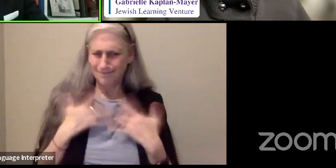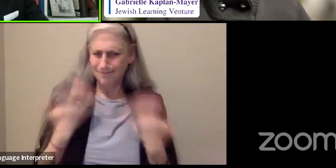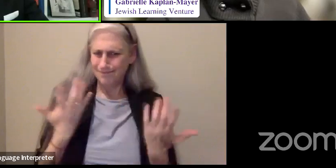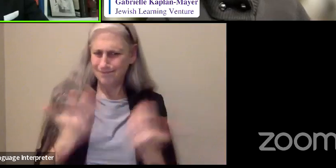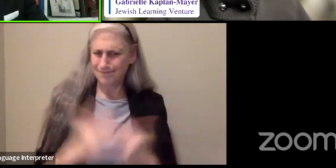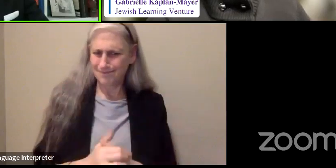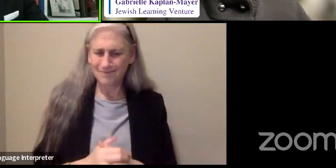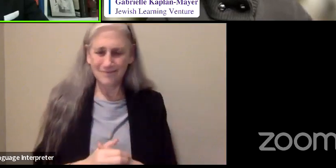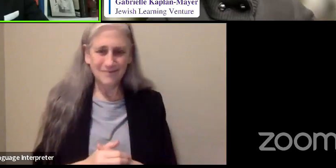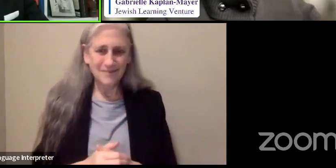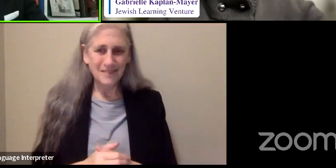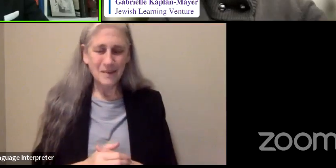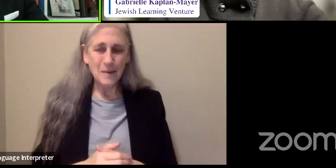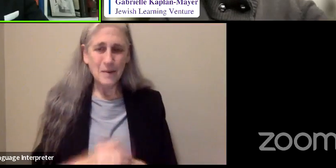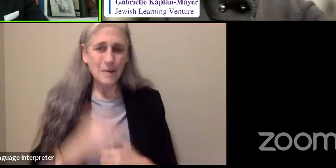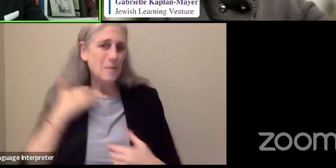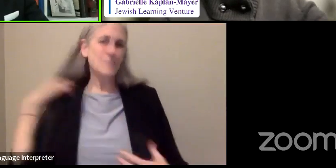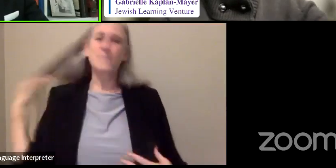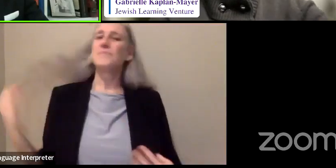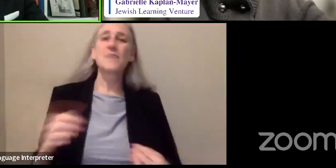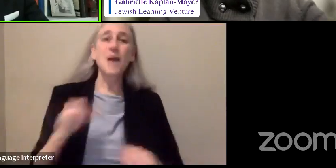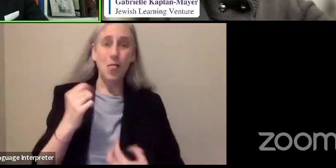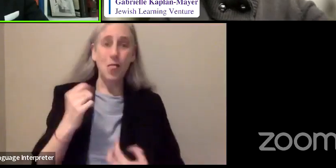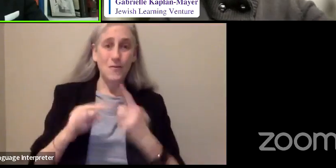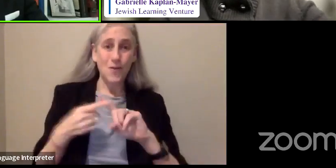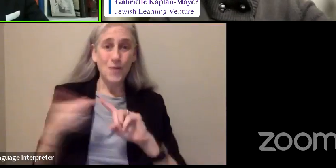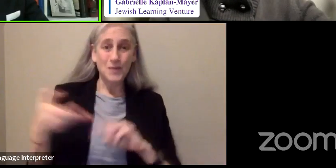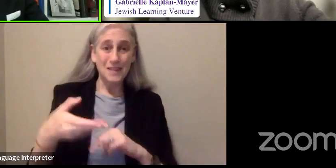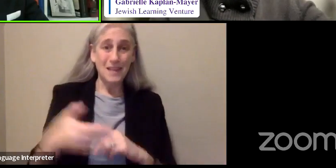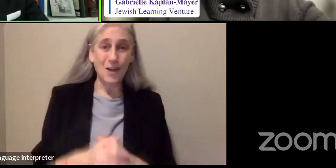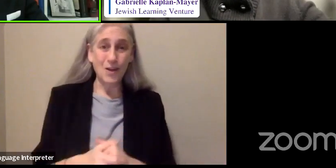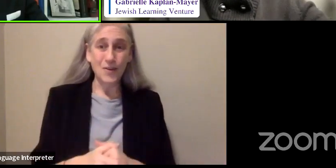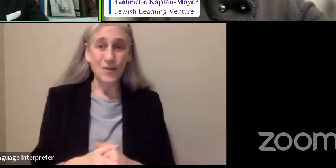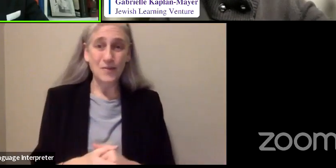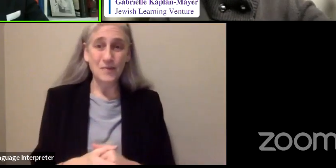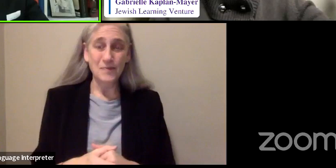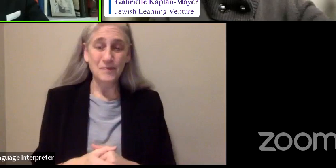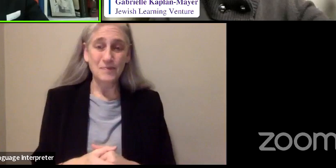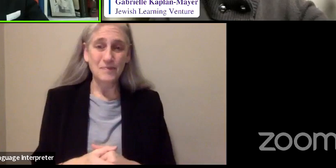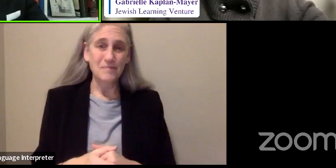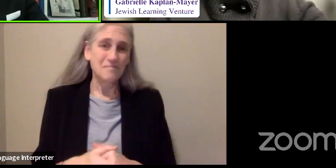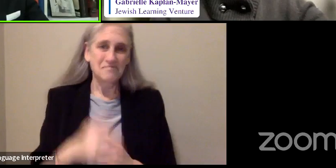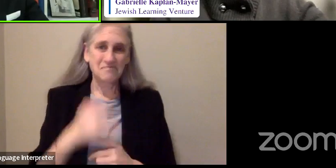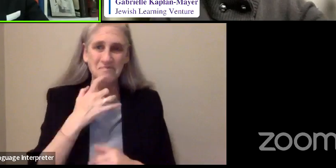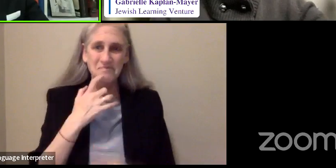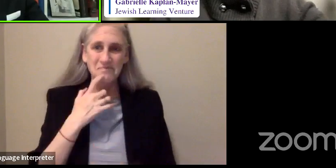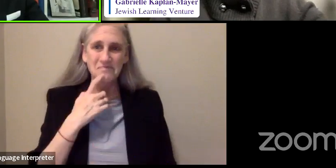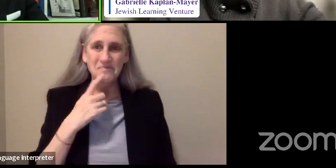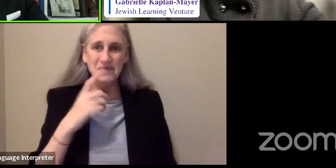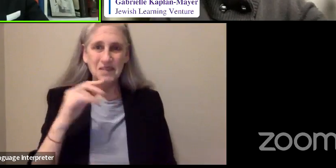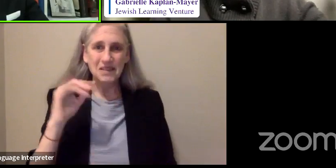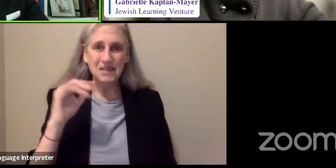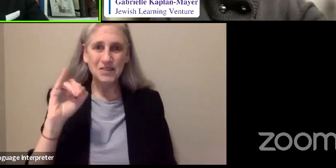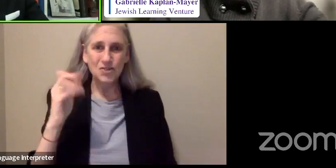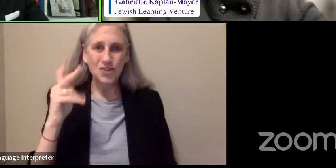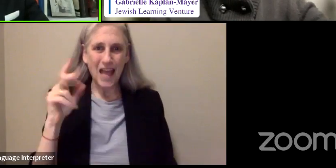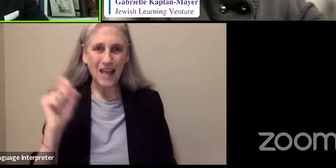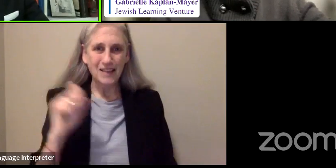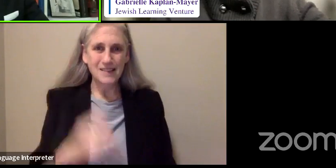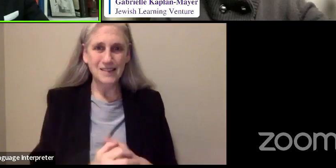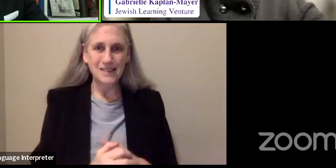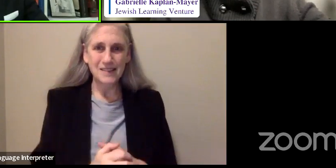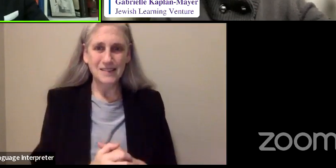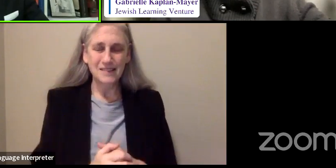And my other friends, you could call them jocks or